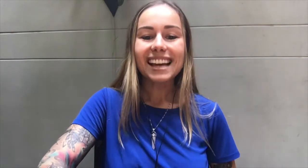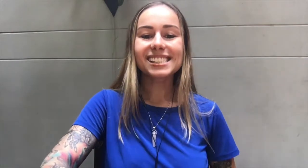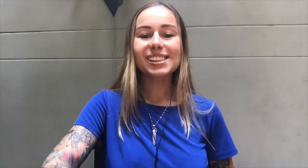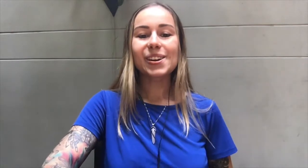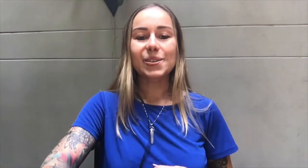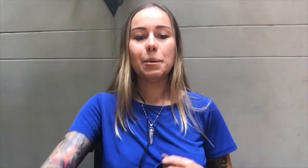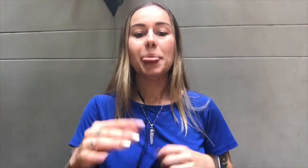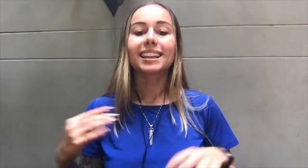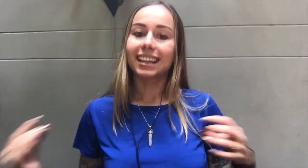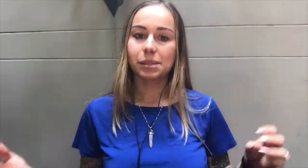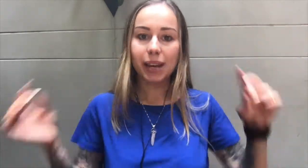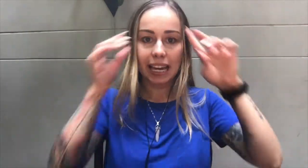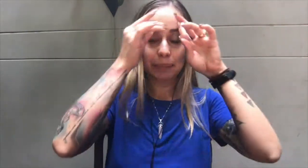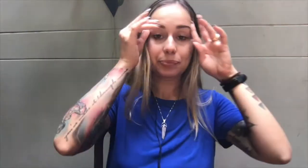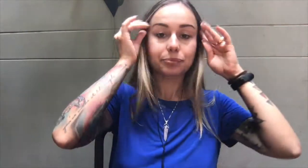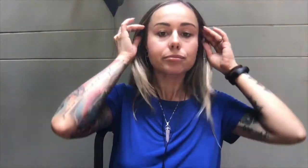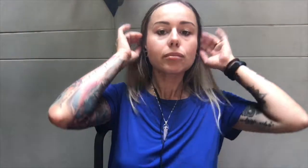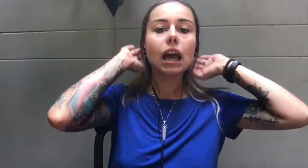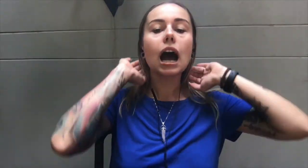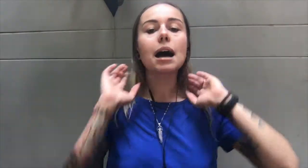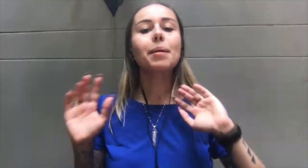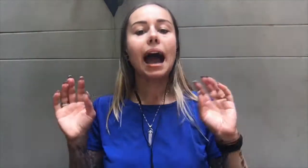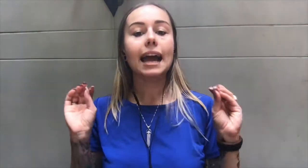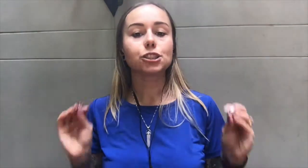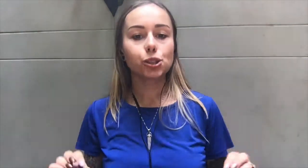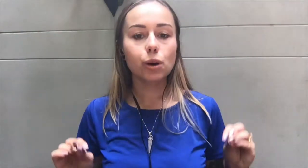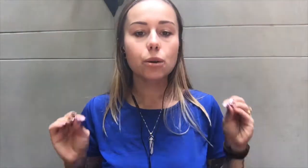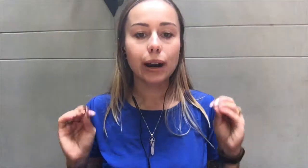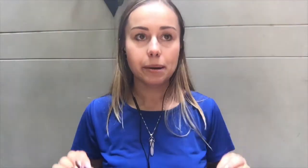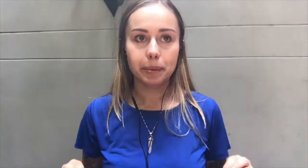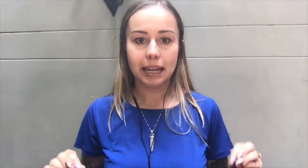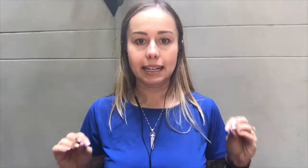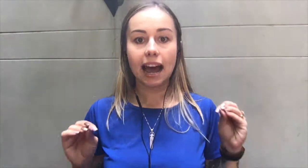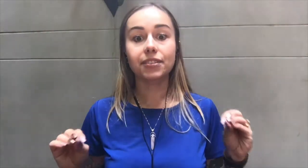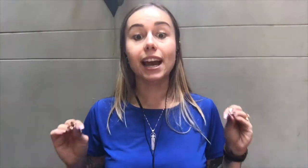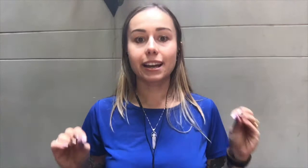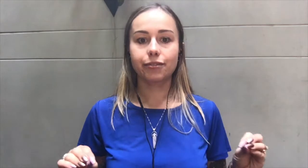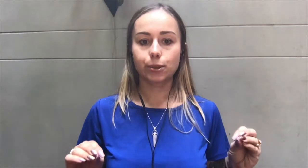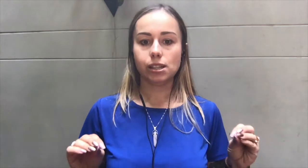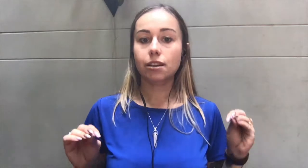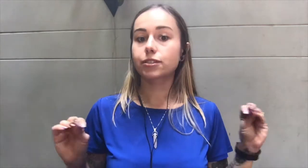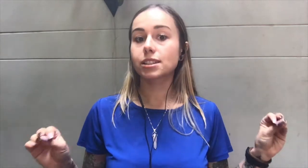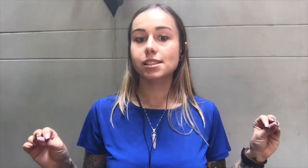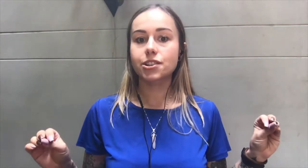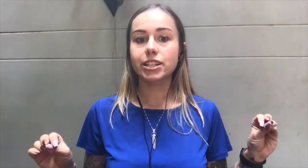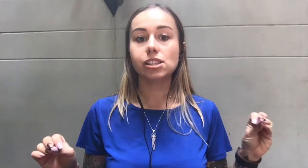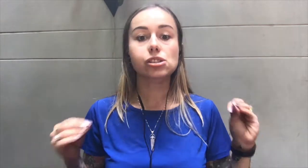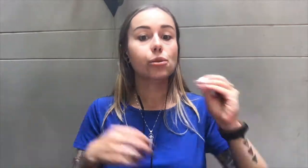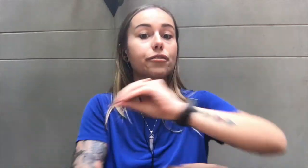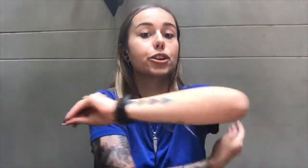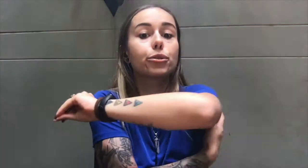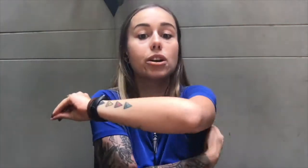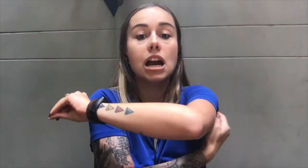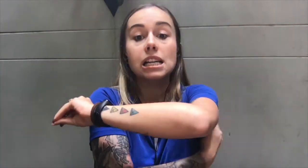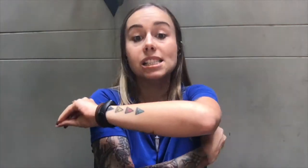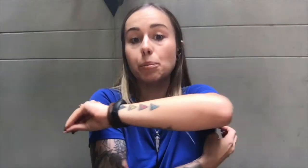So, and let's begin. Um, I do recommend having headphones on for this series. So if you're somewhere,